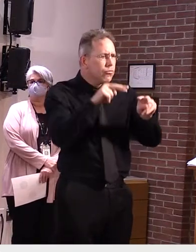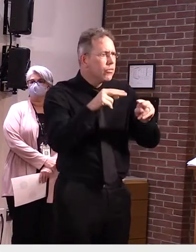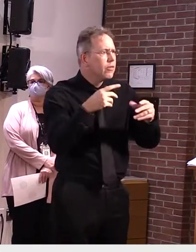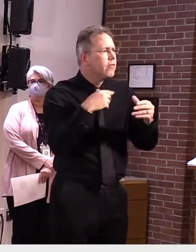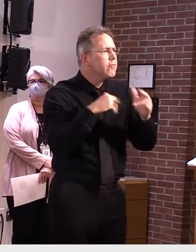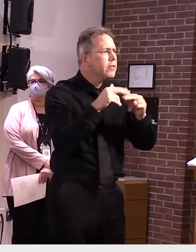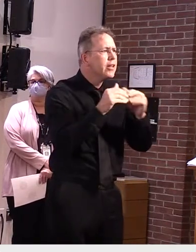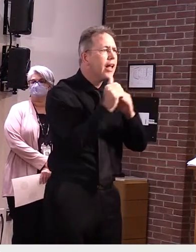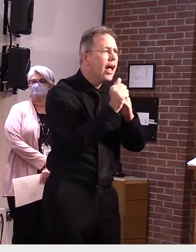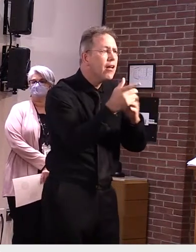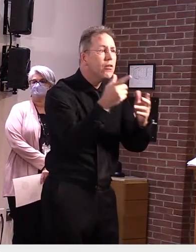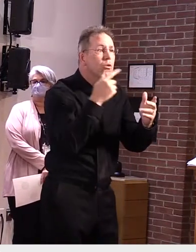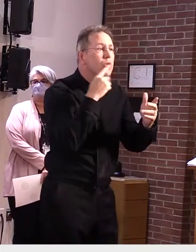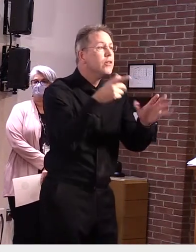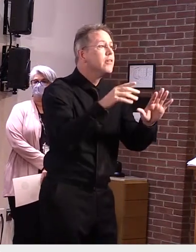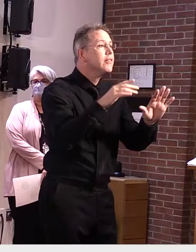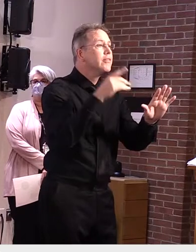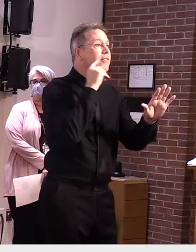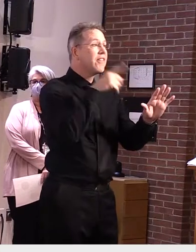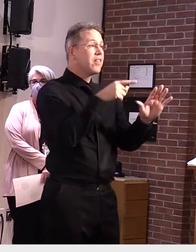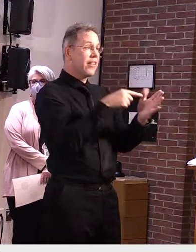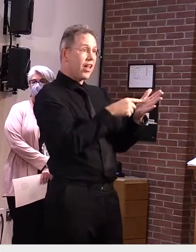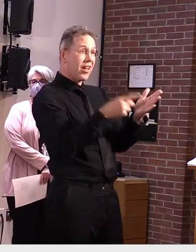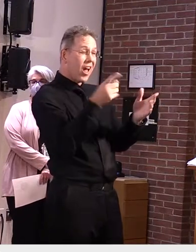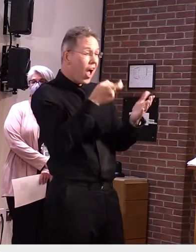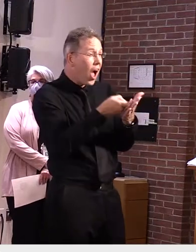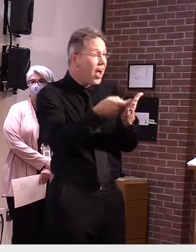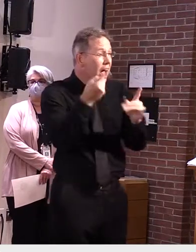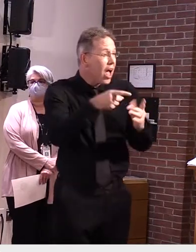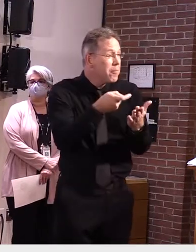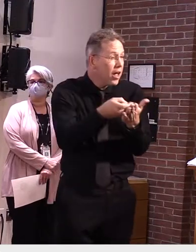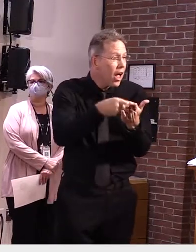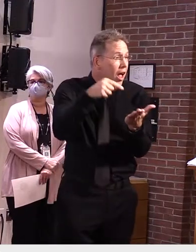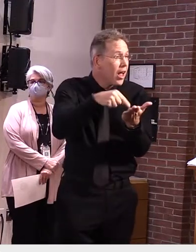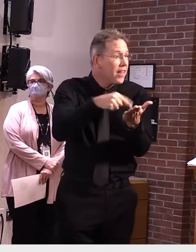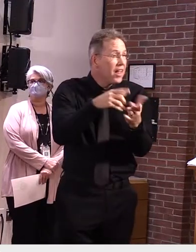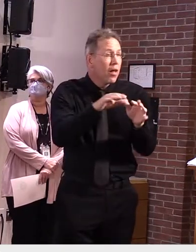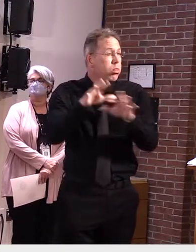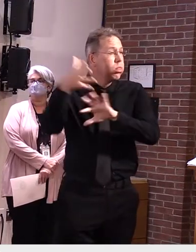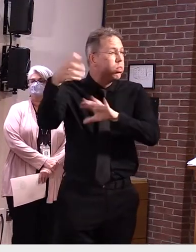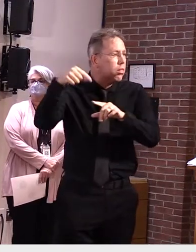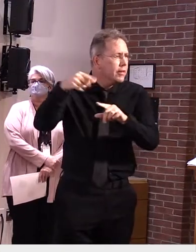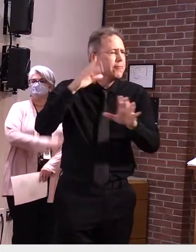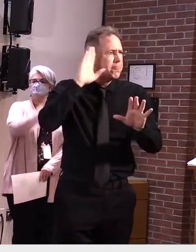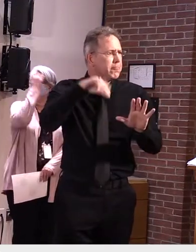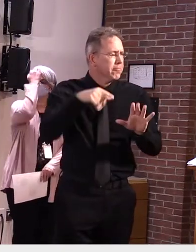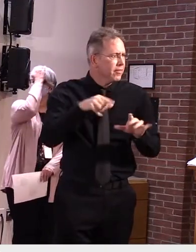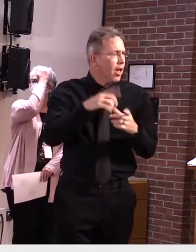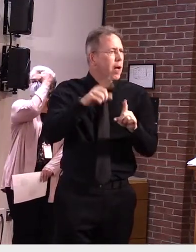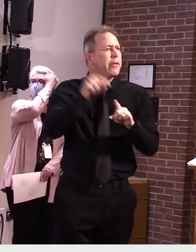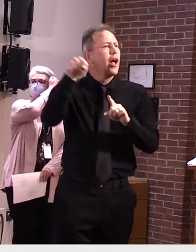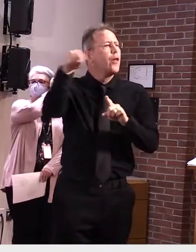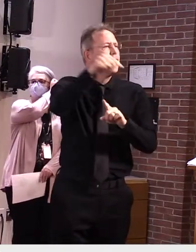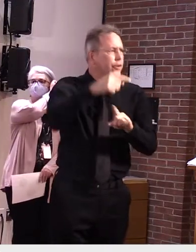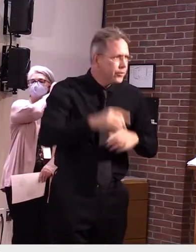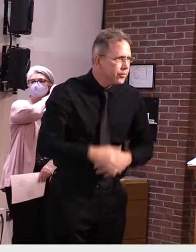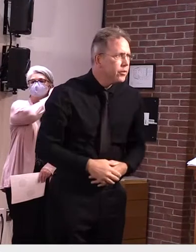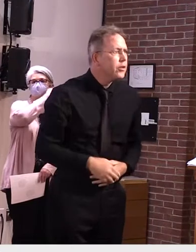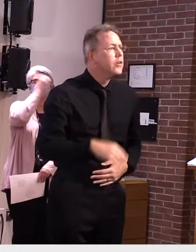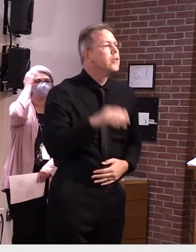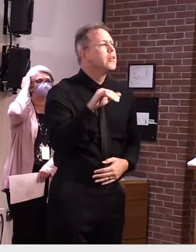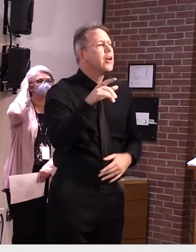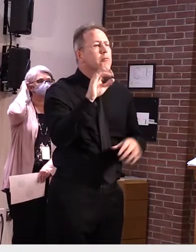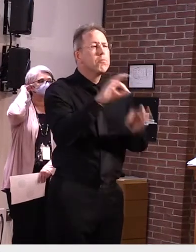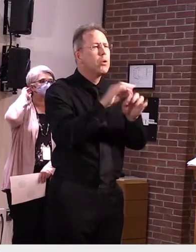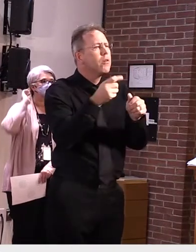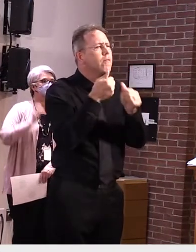activities and interstate play. We also need all players and families to abide by the strict